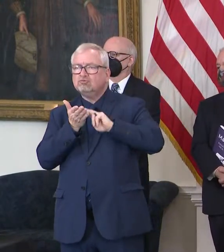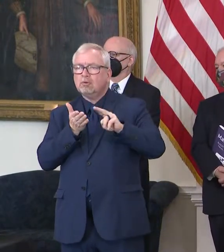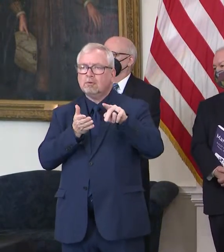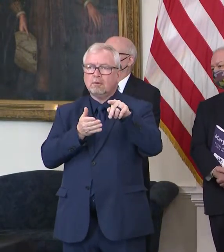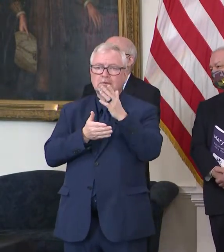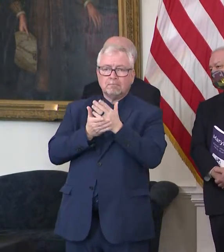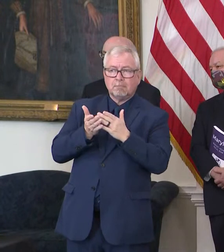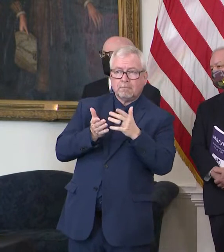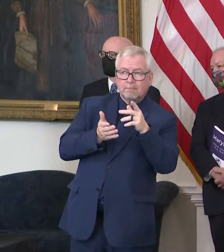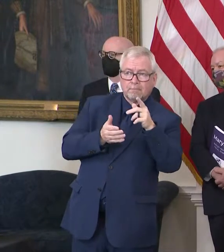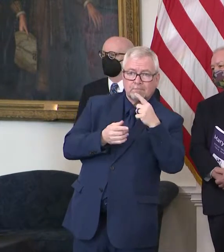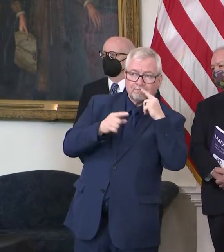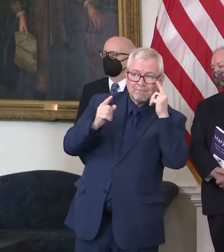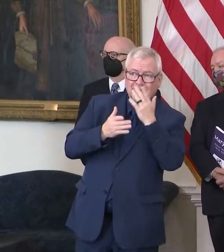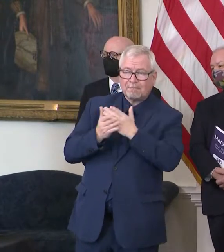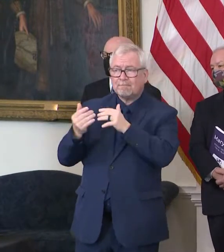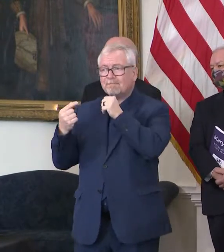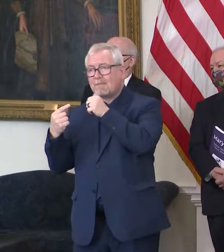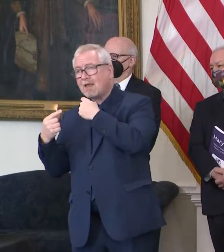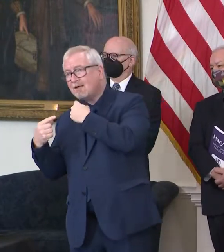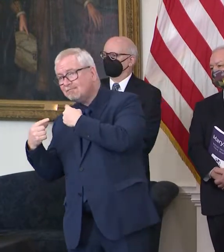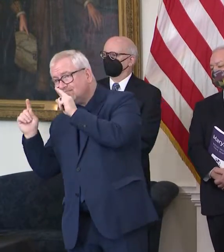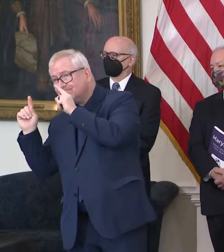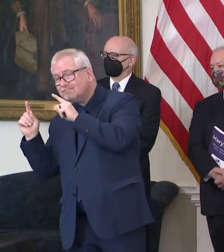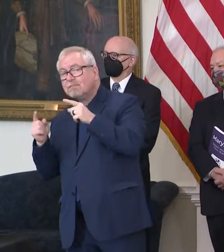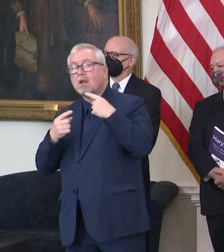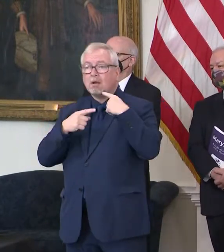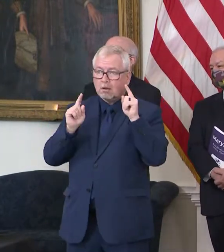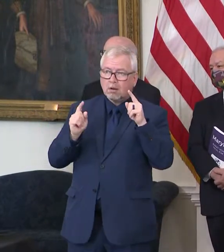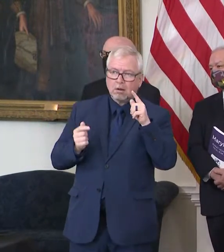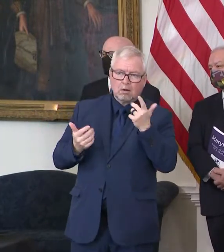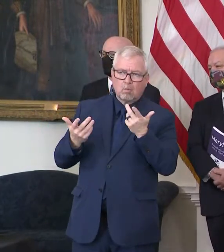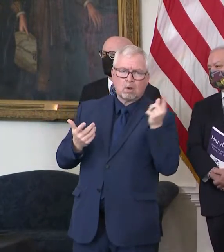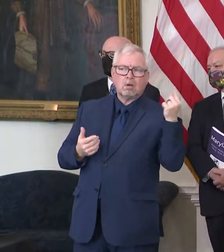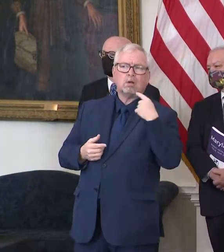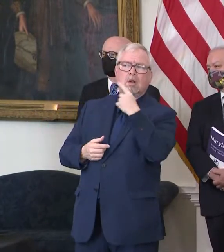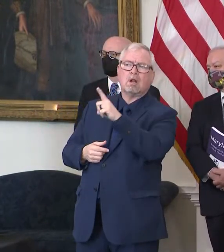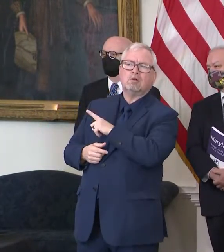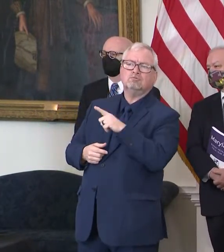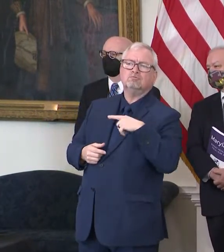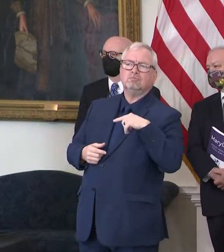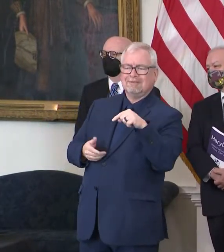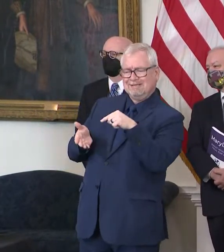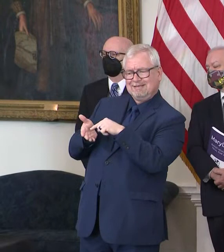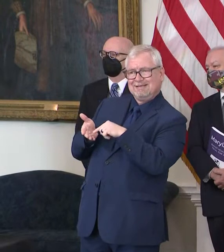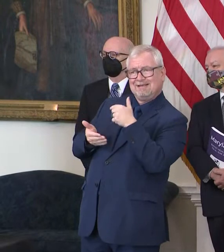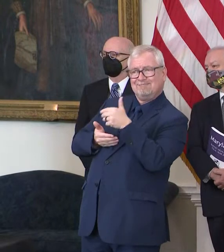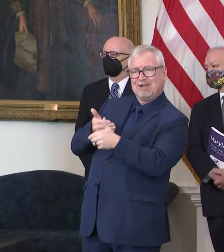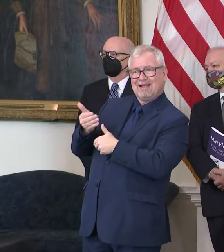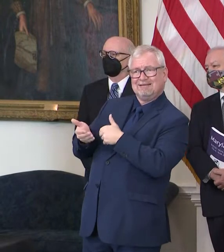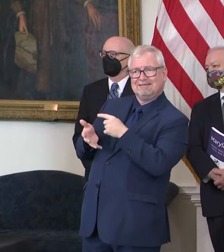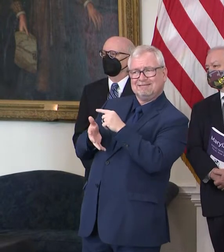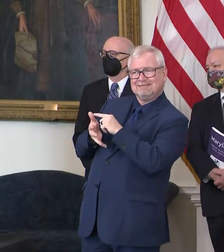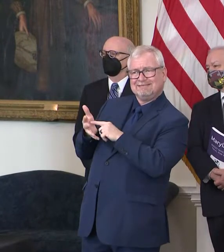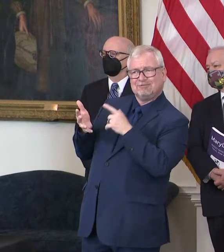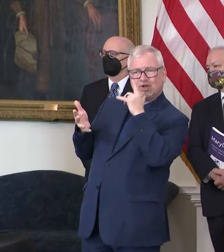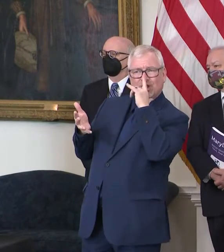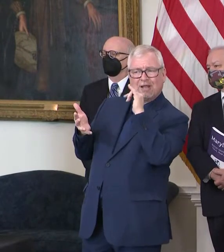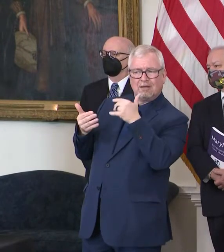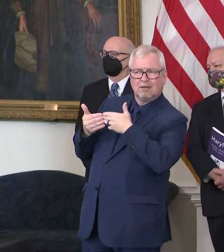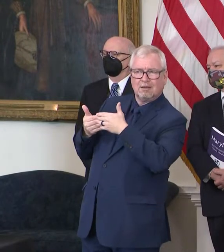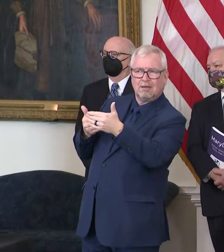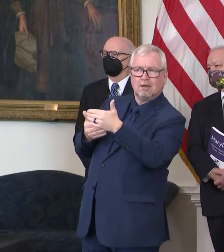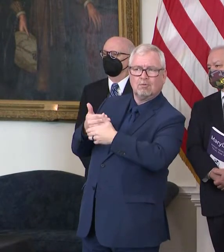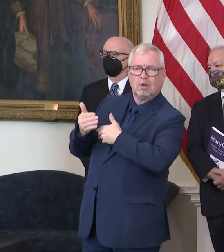What's your message to the legislature about, you know, how this process has played out over the times that you did?